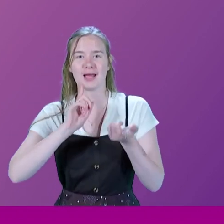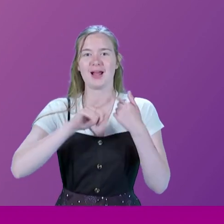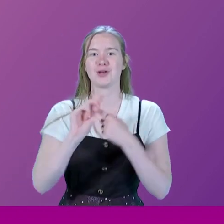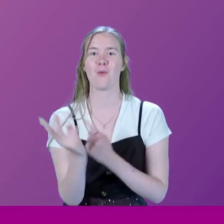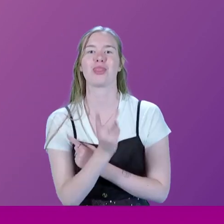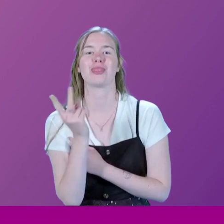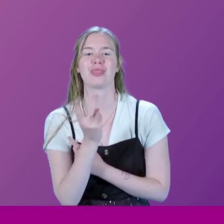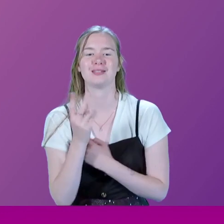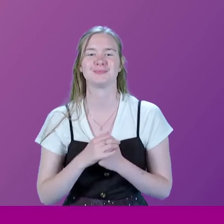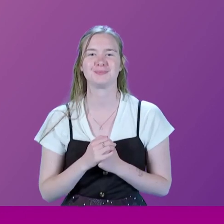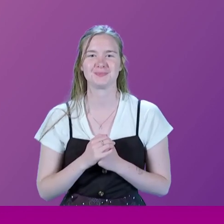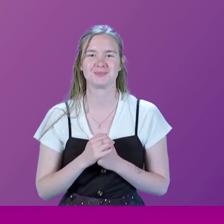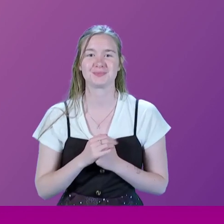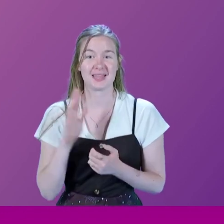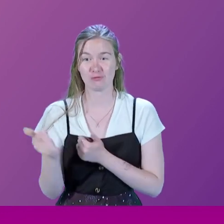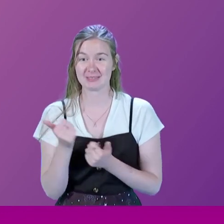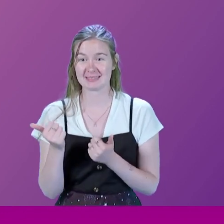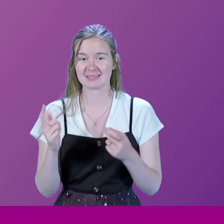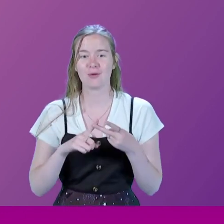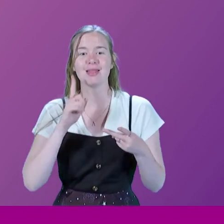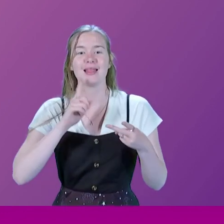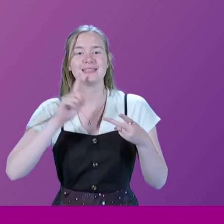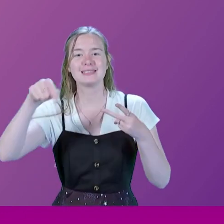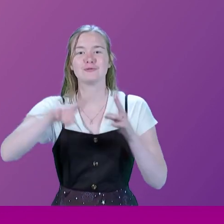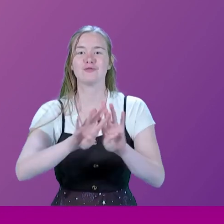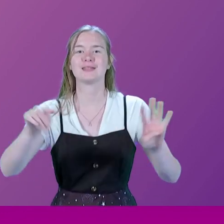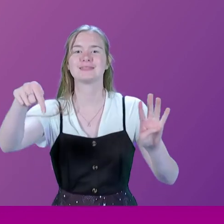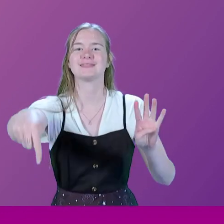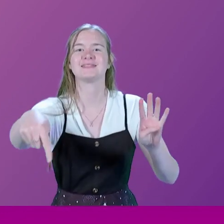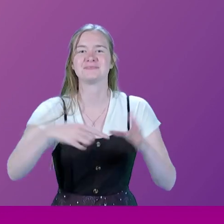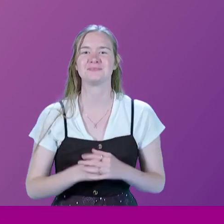two questions. And then we'll go back to the audience if that's OK. There's a lady right down at the front here.